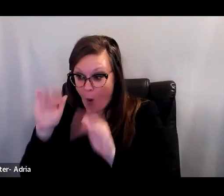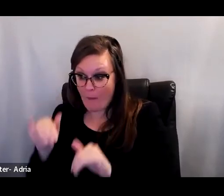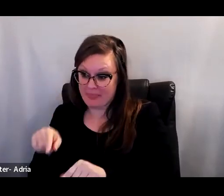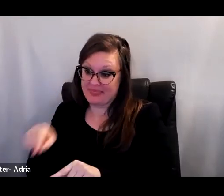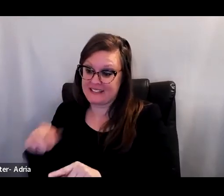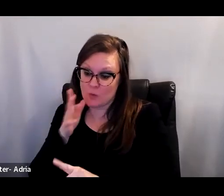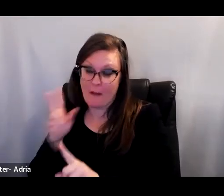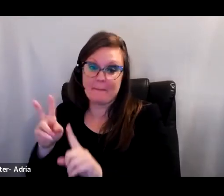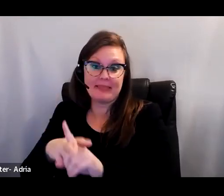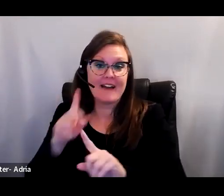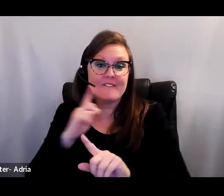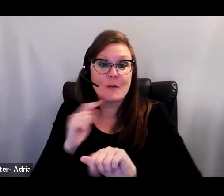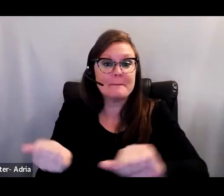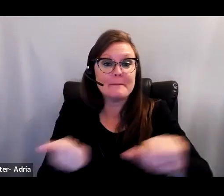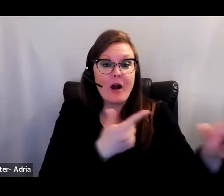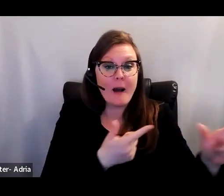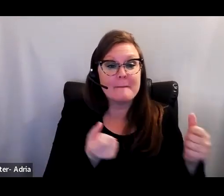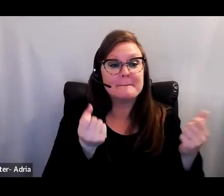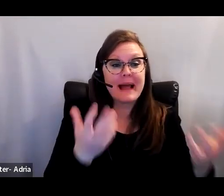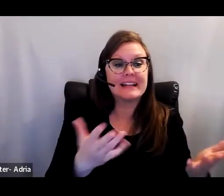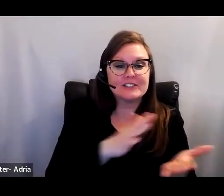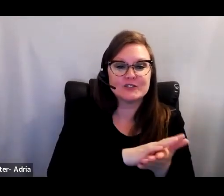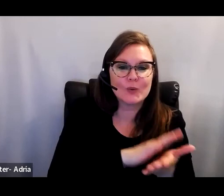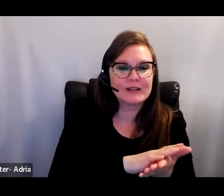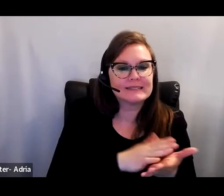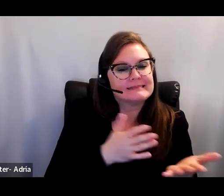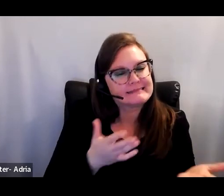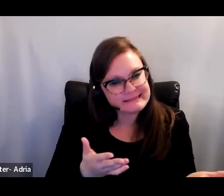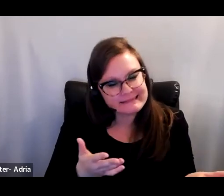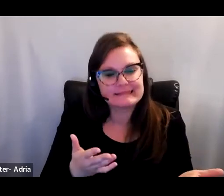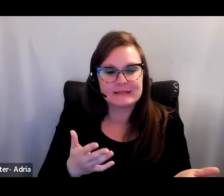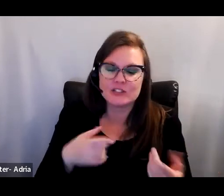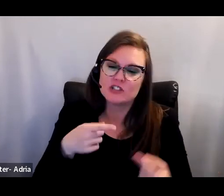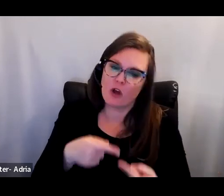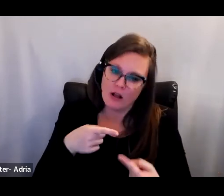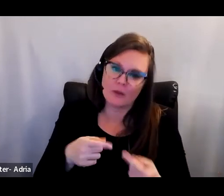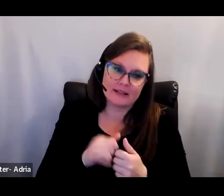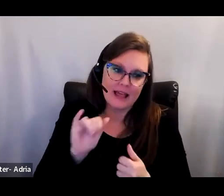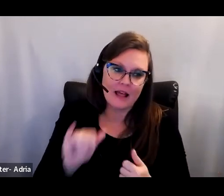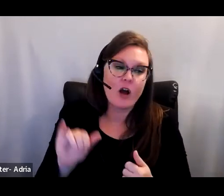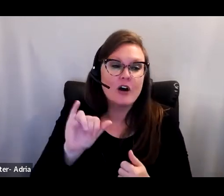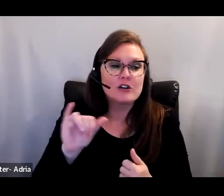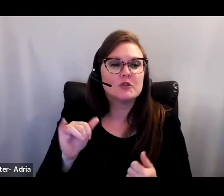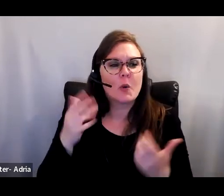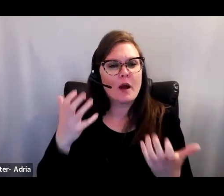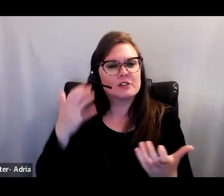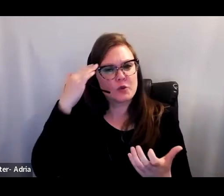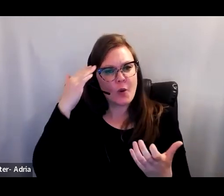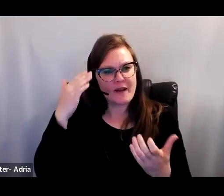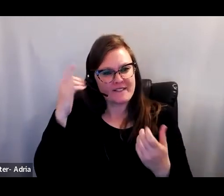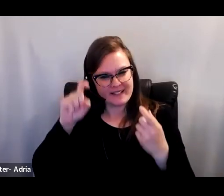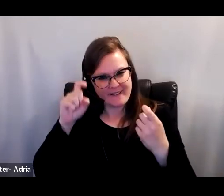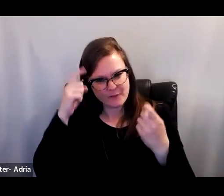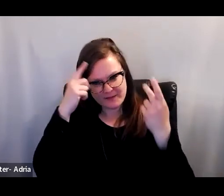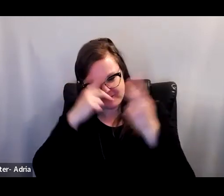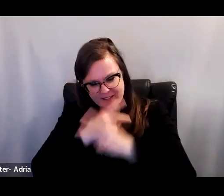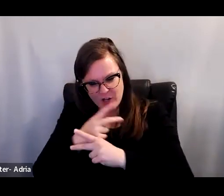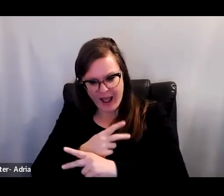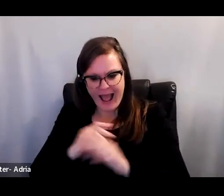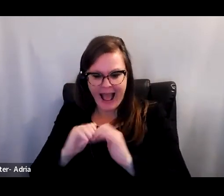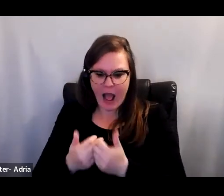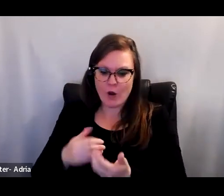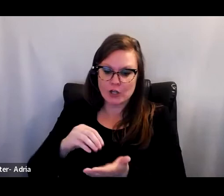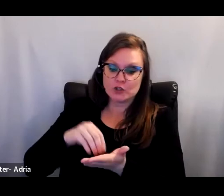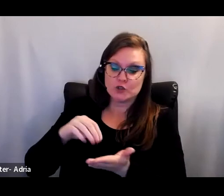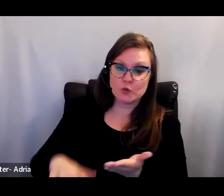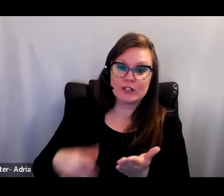compliance-oriented systems can stymie improvement efforts and influence how students are labeled in schools as an